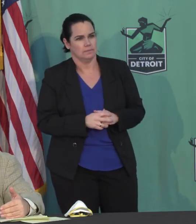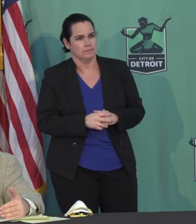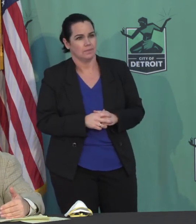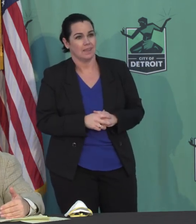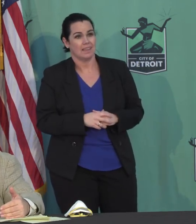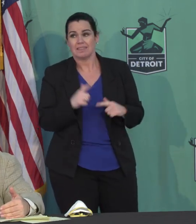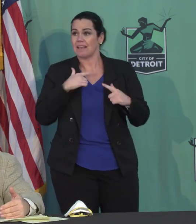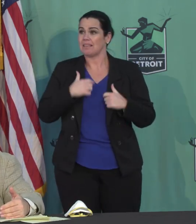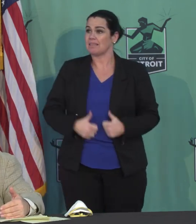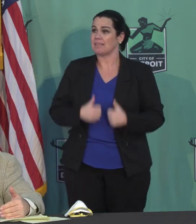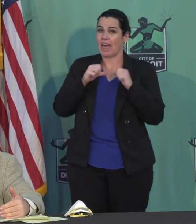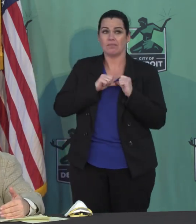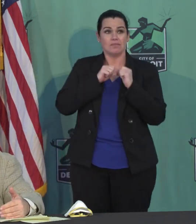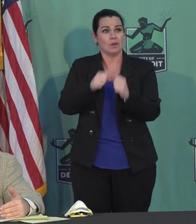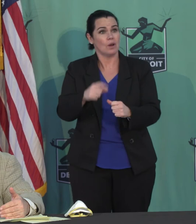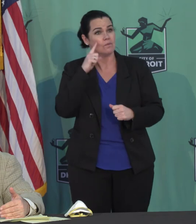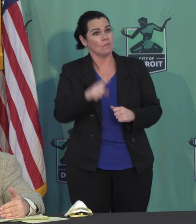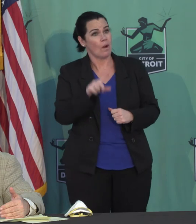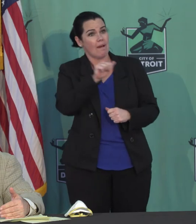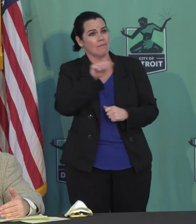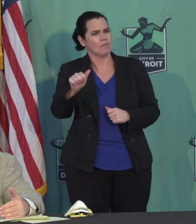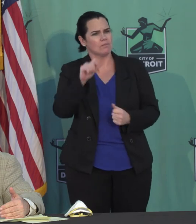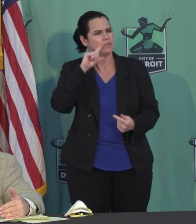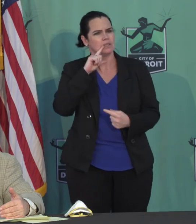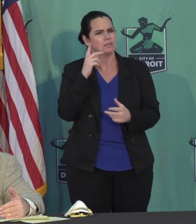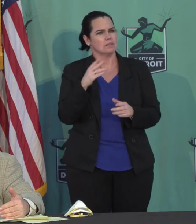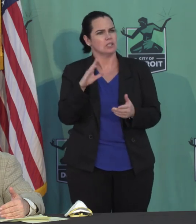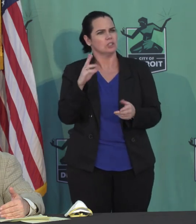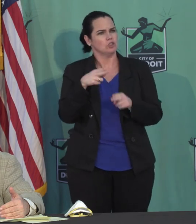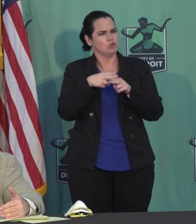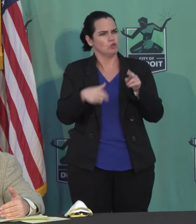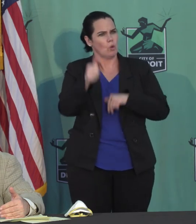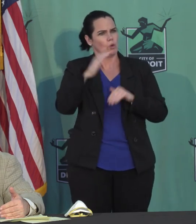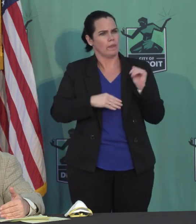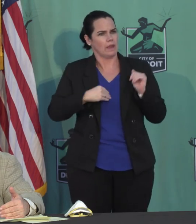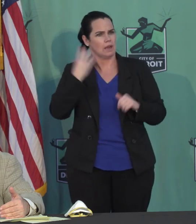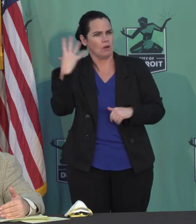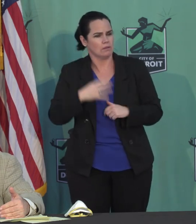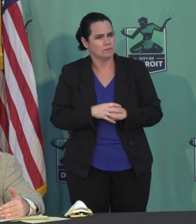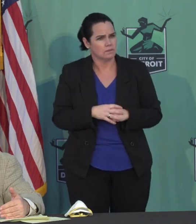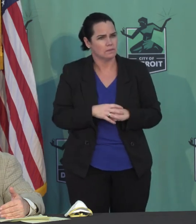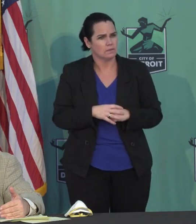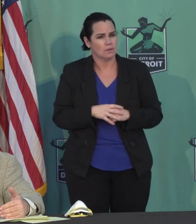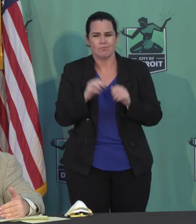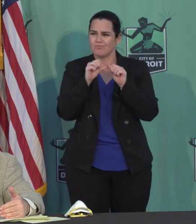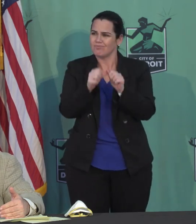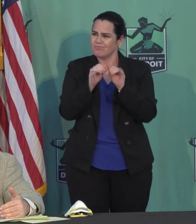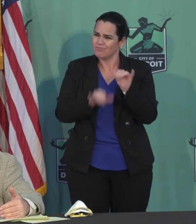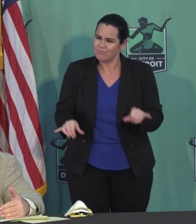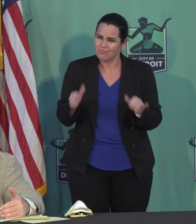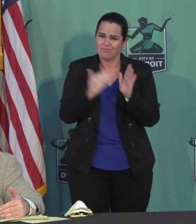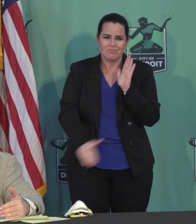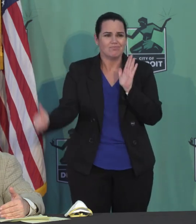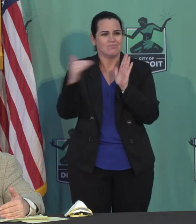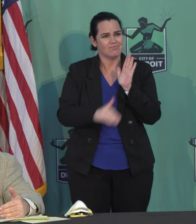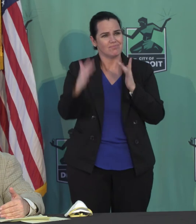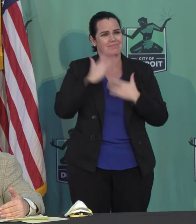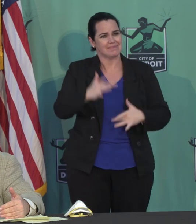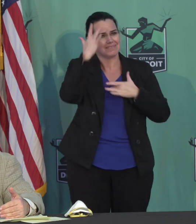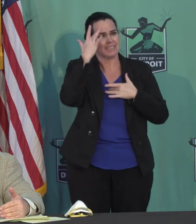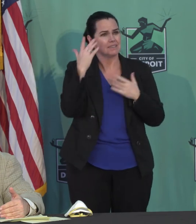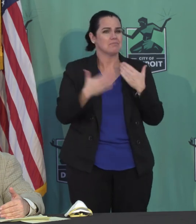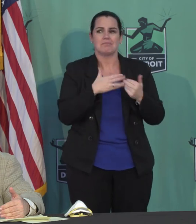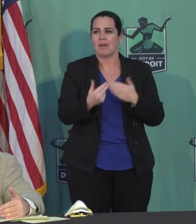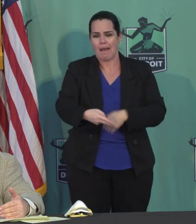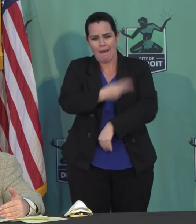African-Americans is shorter than it is of Caucasians, that chronic disease, whether it's hypertension, whether it's